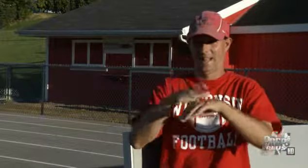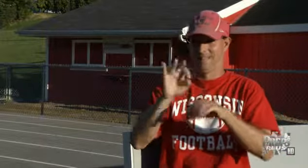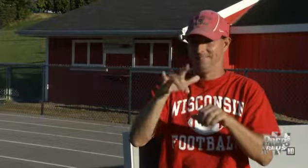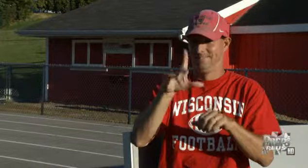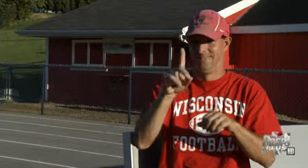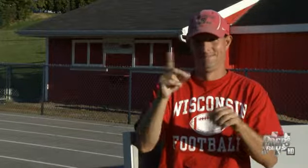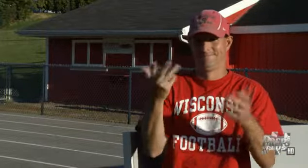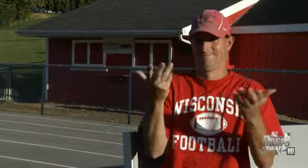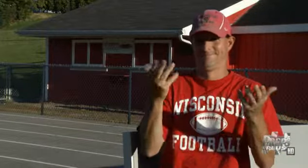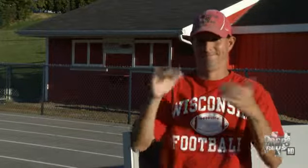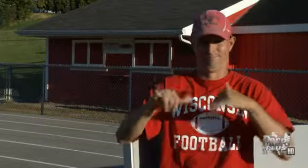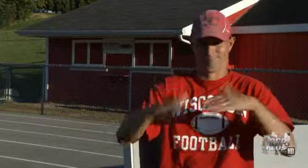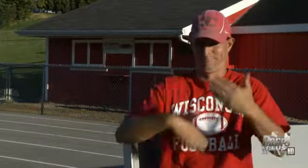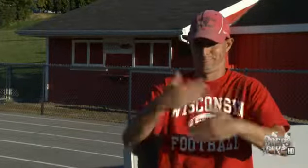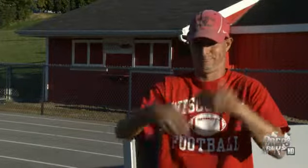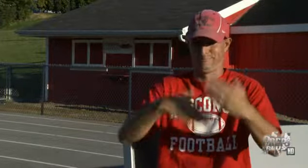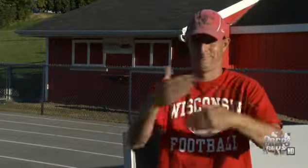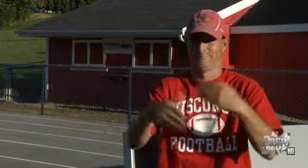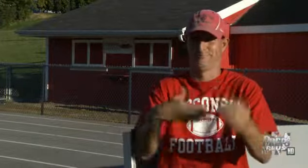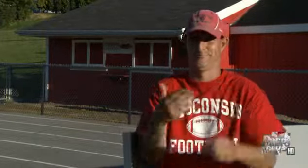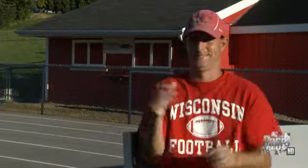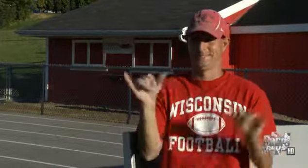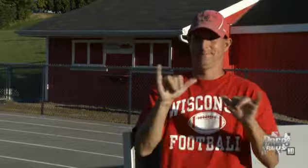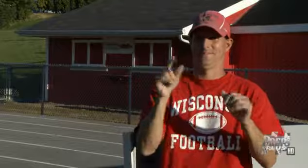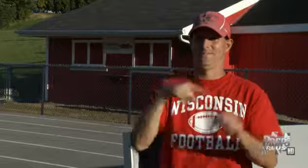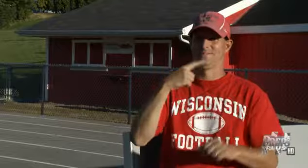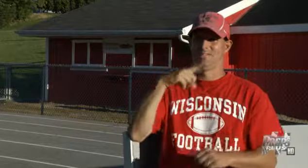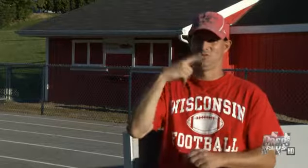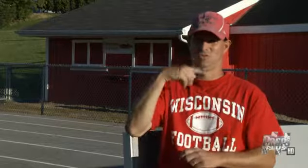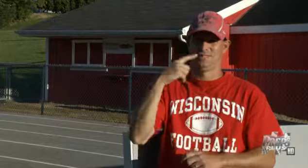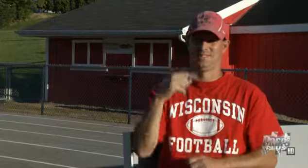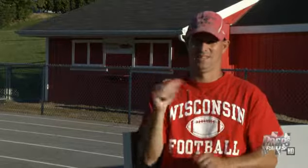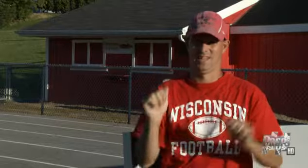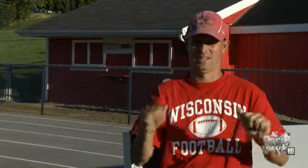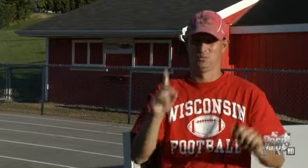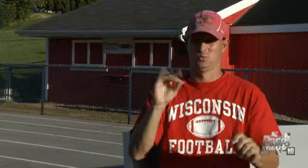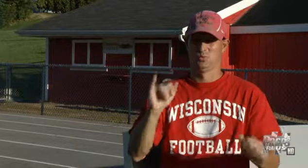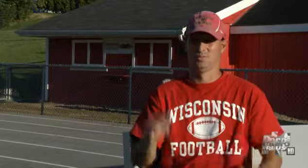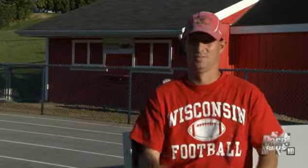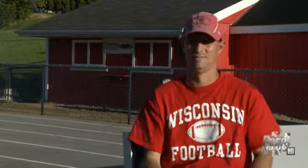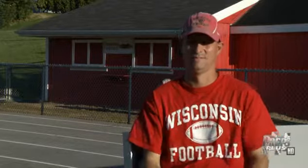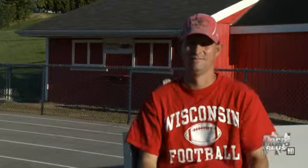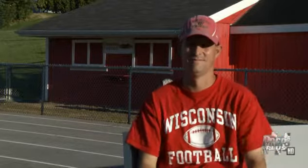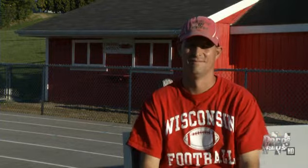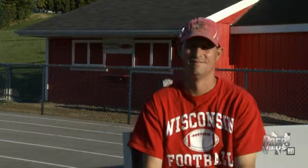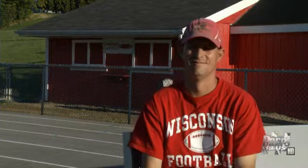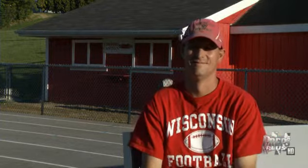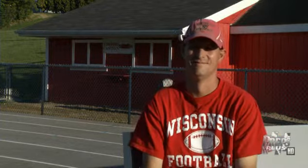On the field, you just do what you have to do. And it's the same as whether you are hearing or deaf. They just do it.